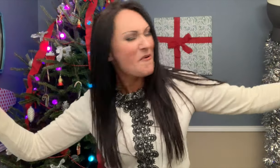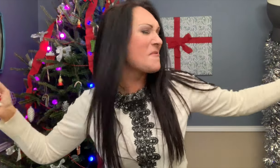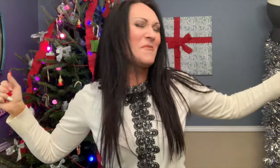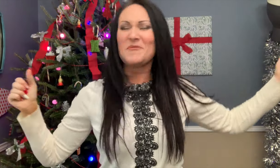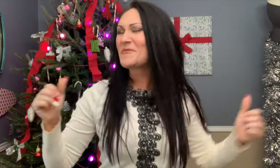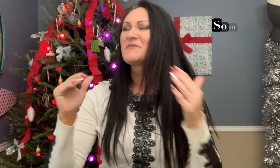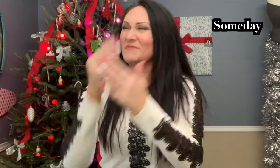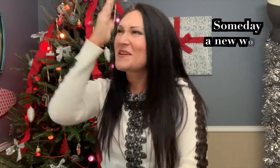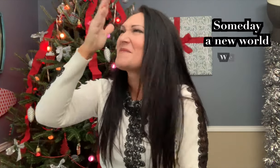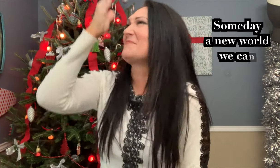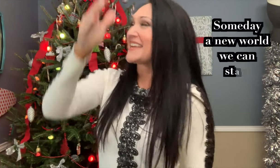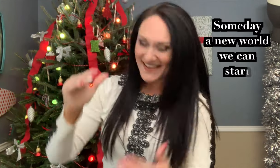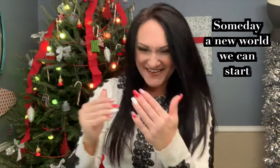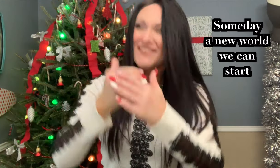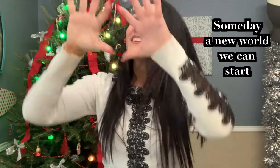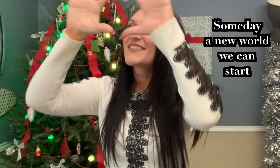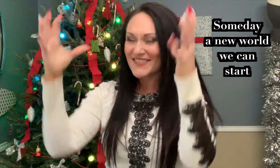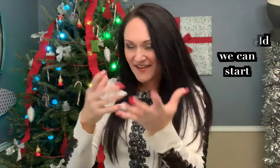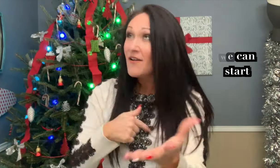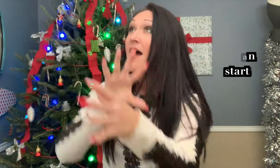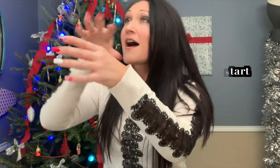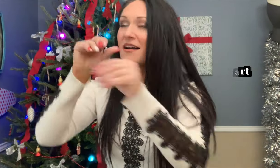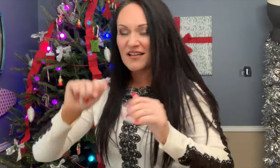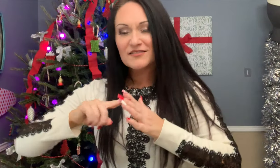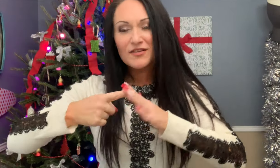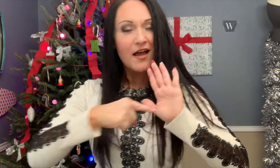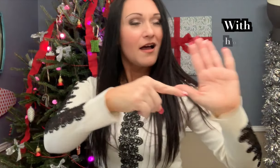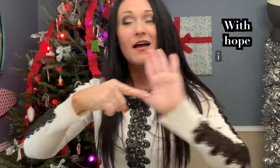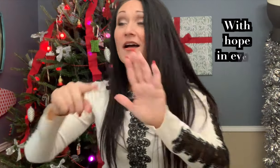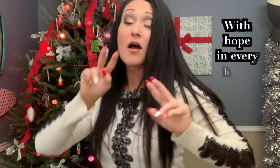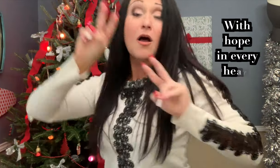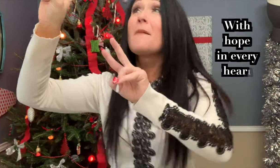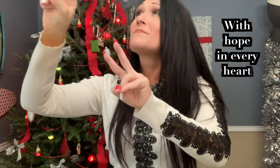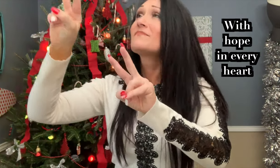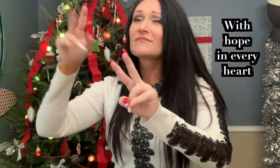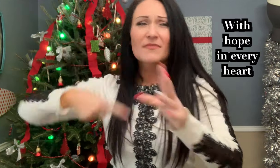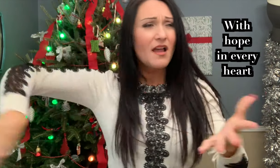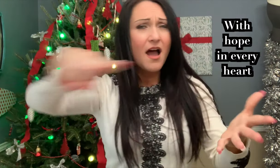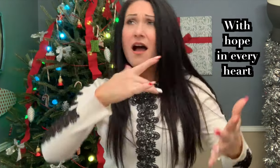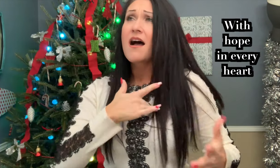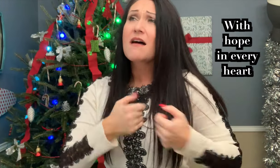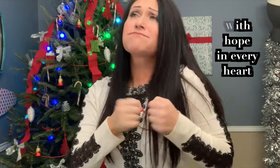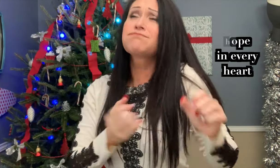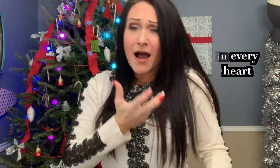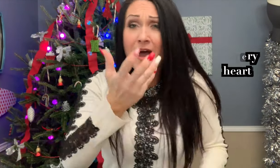Someday in a world we can start with hope in every heart.